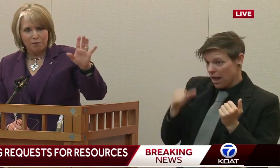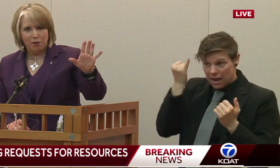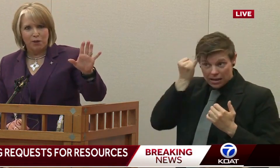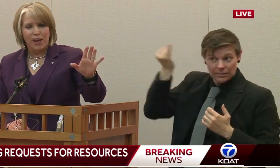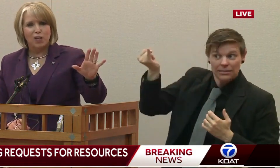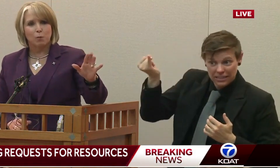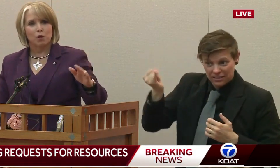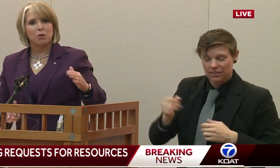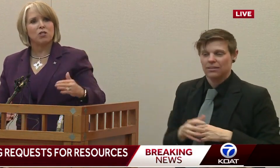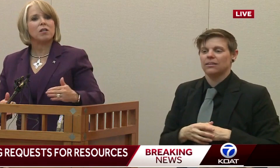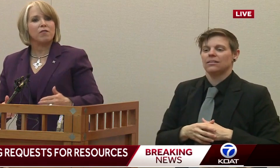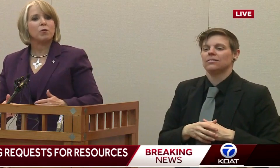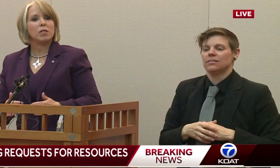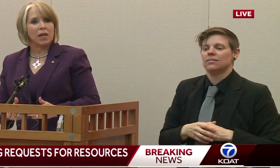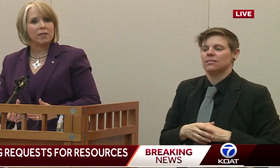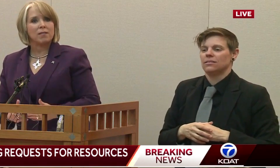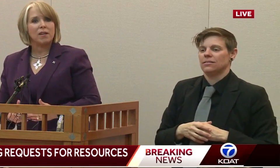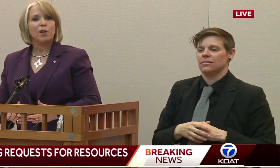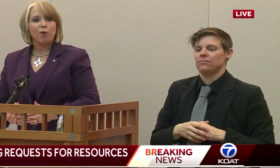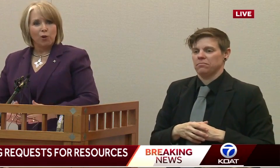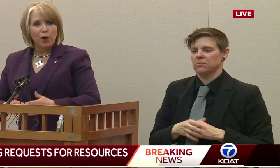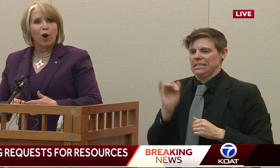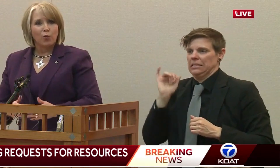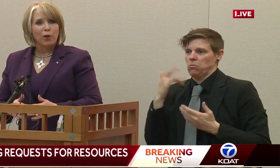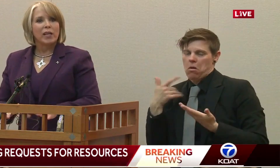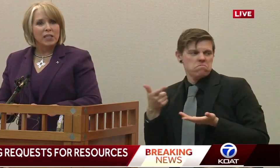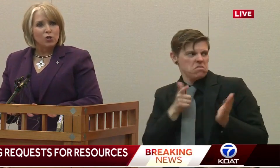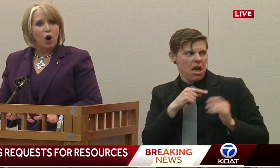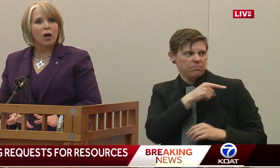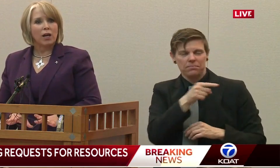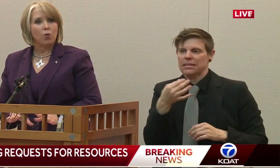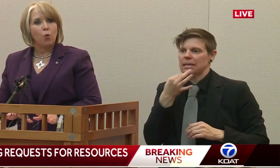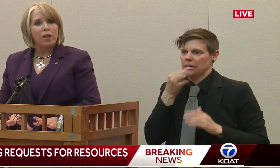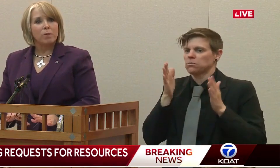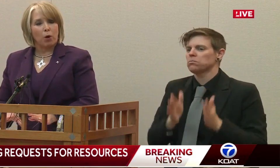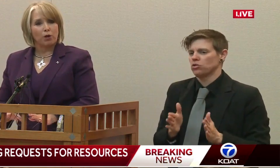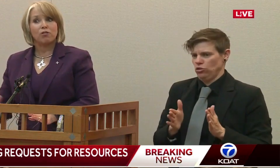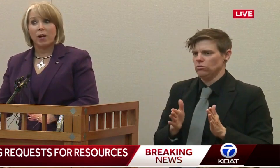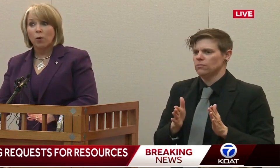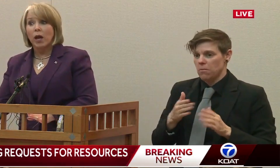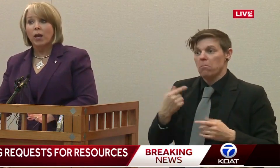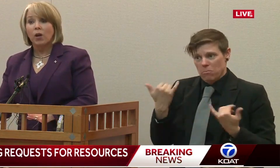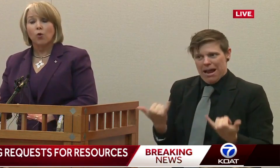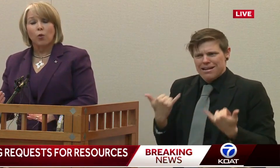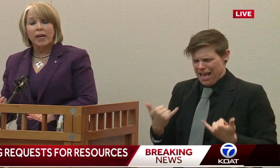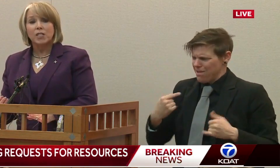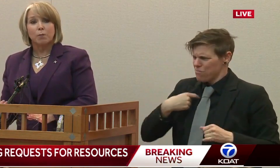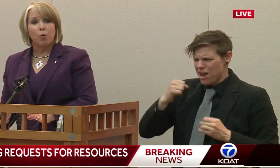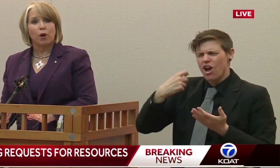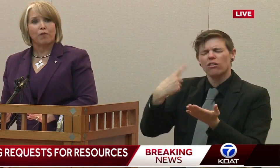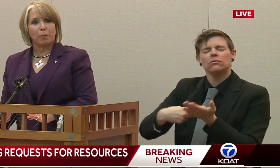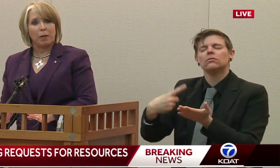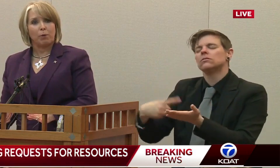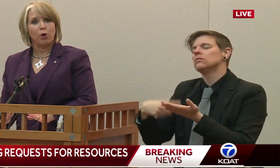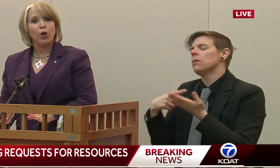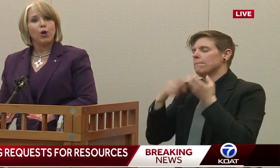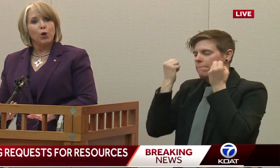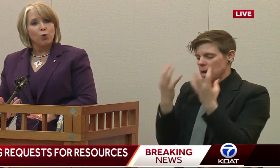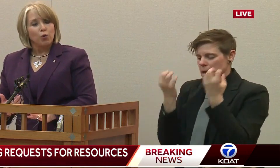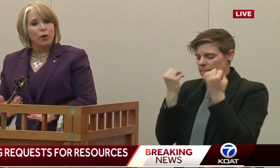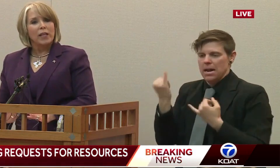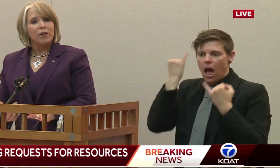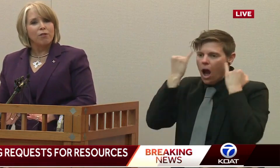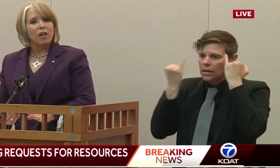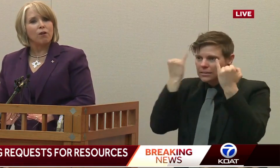why I defer to the experts. But just to give you a sense that we are really talking with partners, and we're getting great support for people